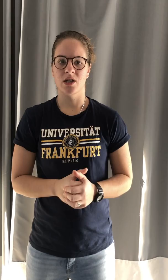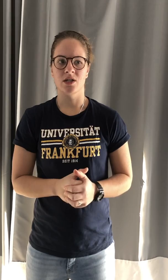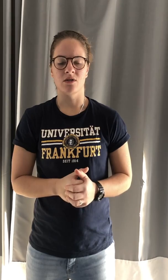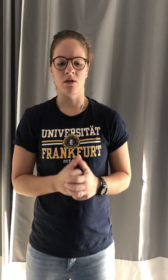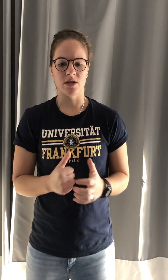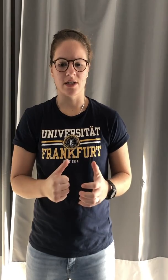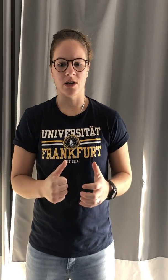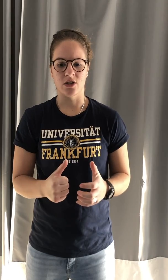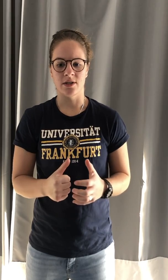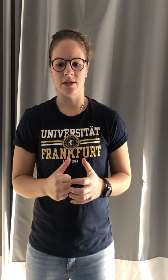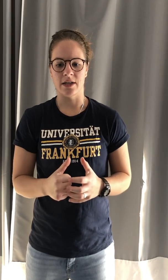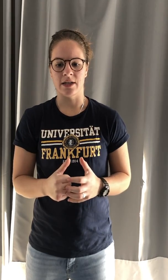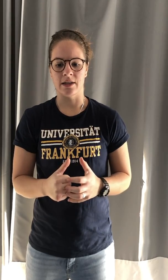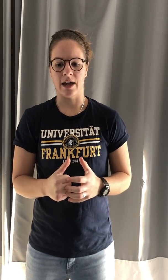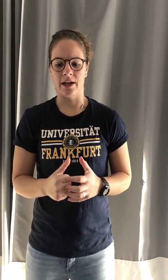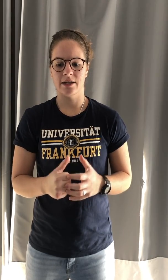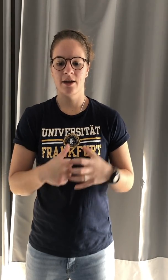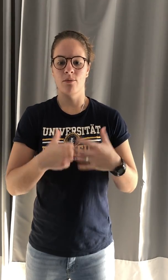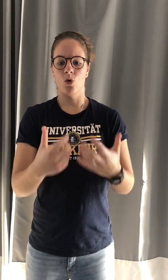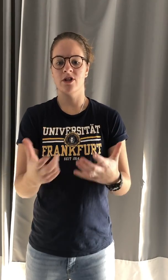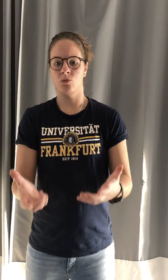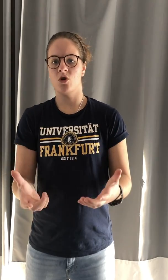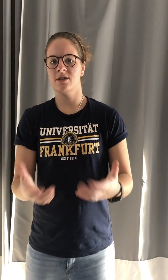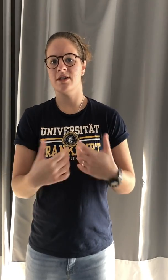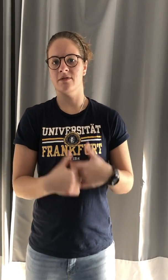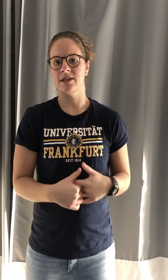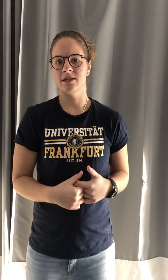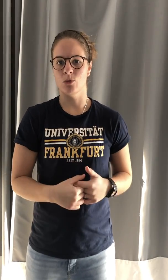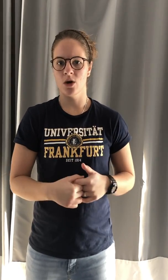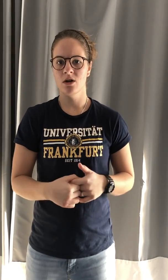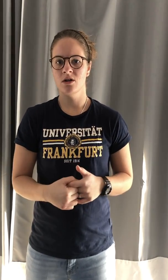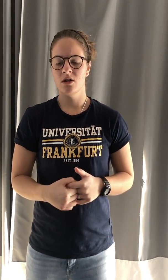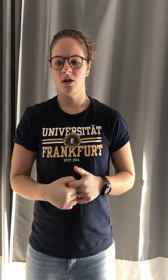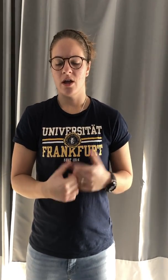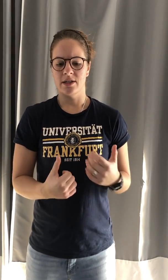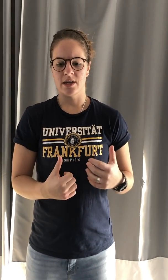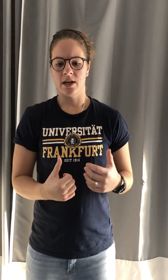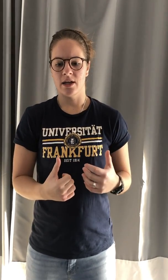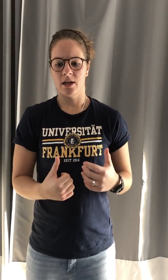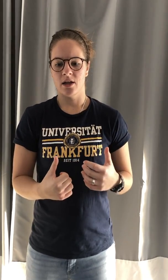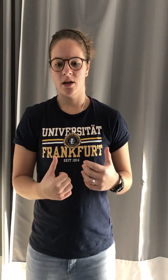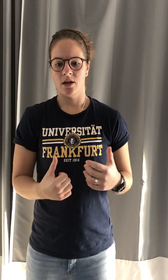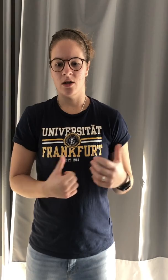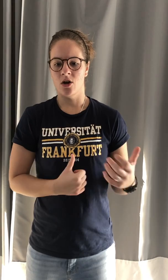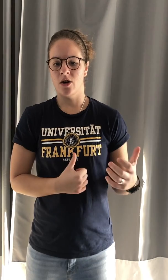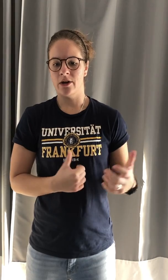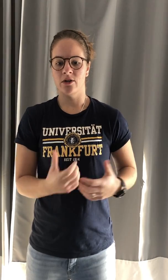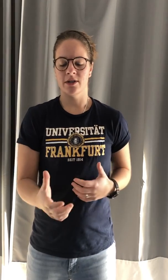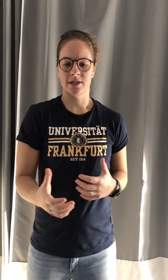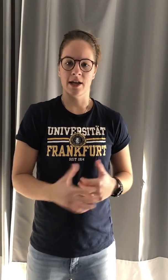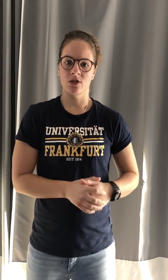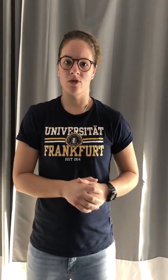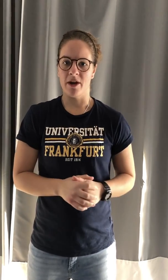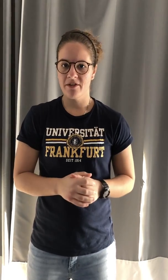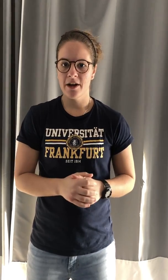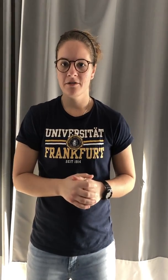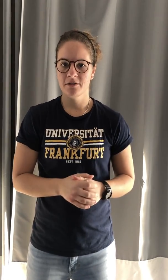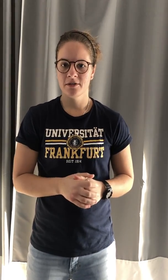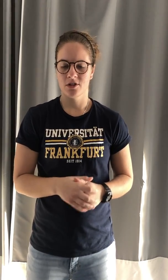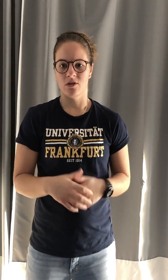tend to go into sessions thinking that more is more instead of less is more and say, you know, I know that this says three by five. So